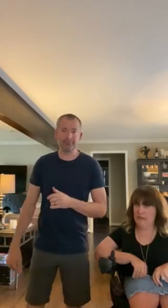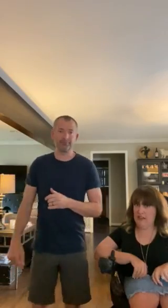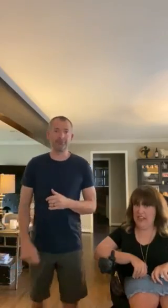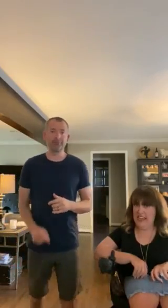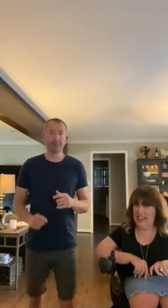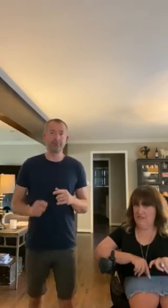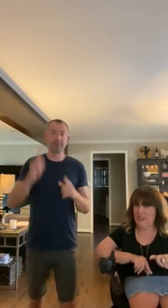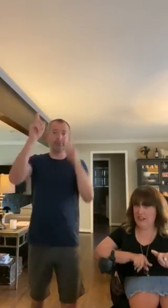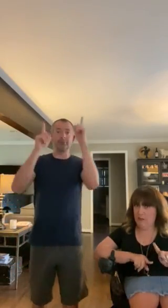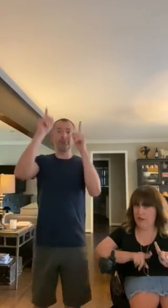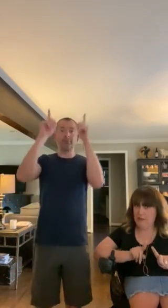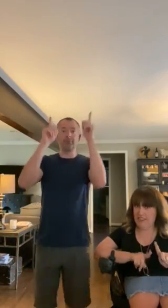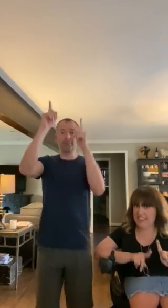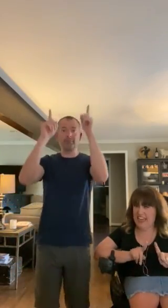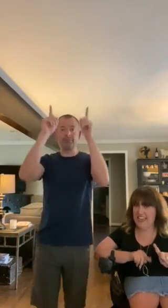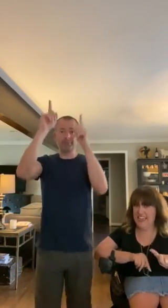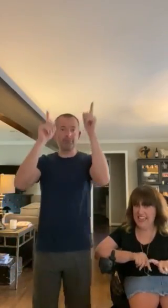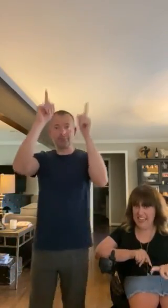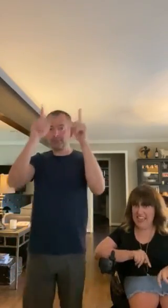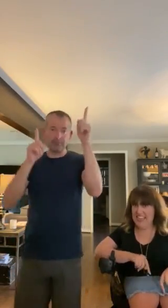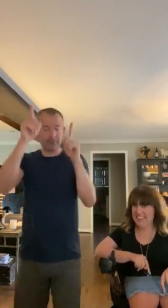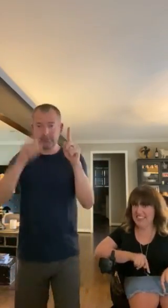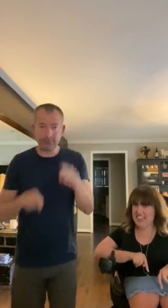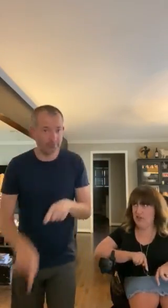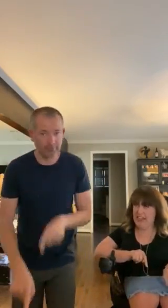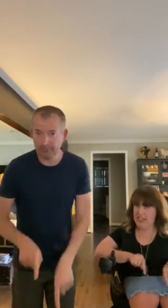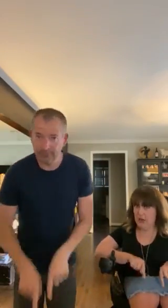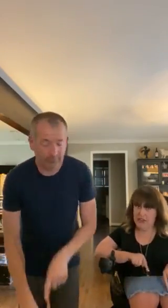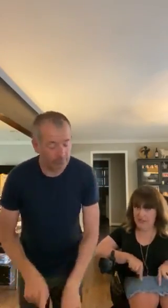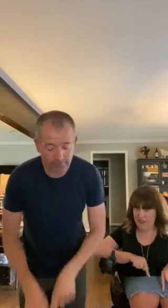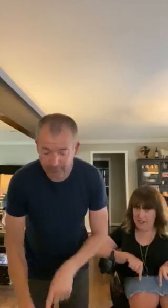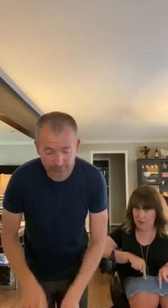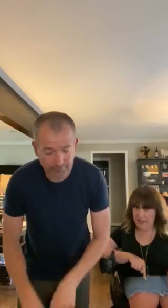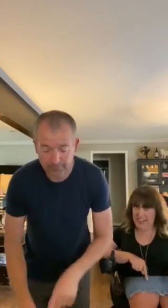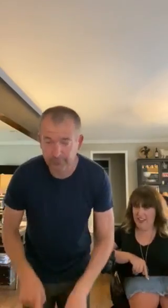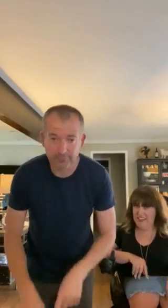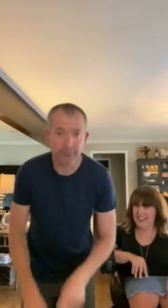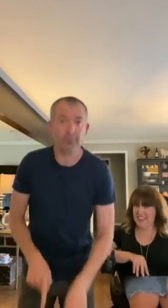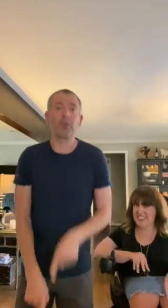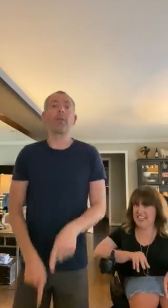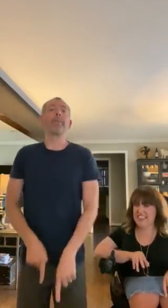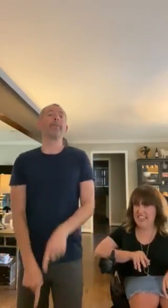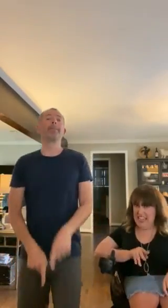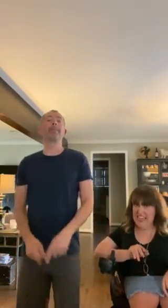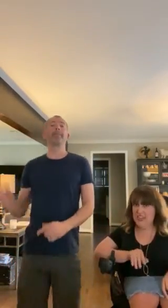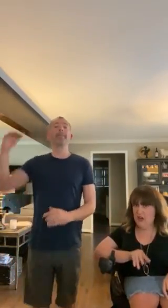mountain high enough and you're gonna point up to the sky and there's ain't no valley low enough and you're gonna point down and then it says ain't no